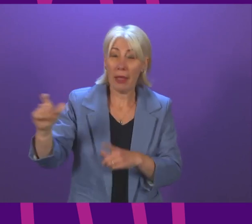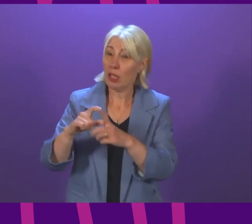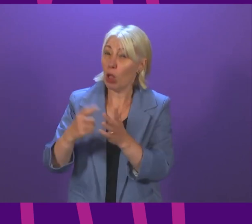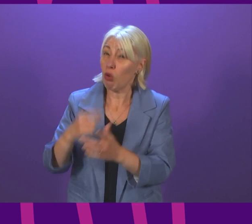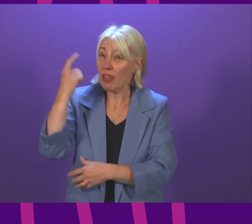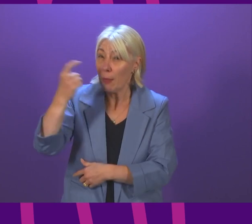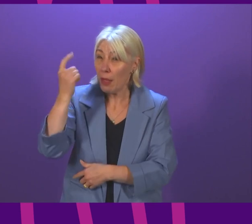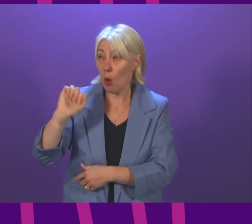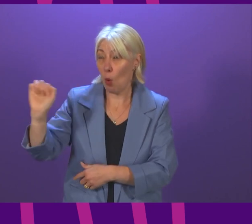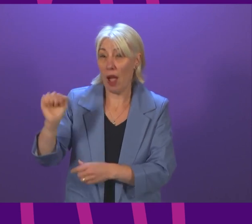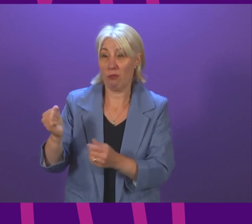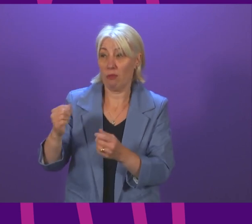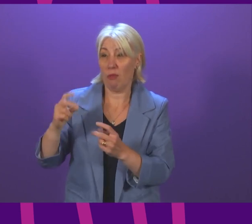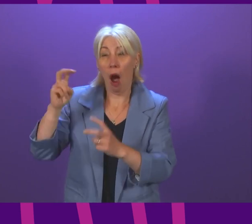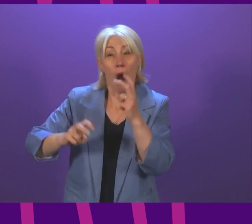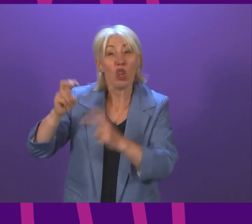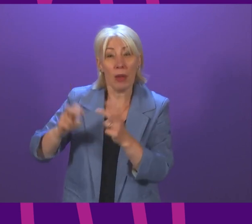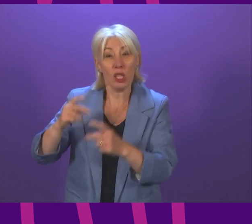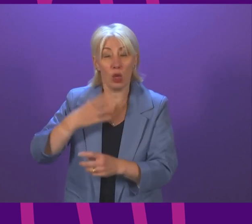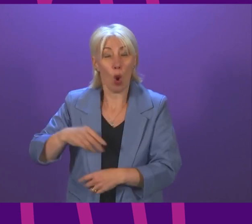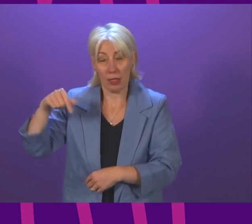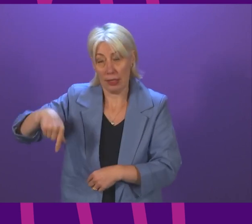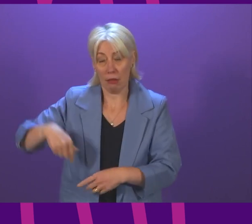arguments he makes in this chamber. Douglas Ross.